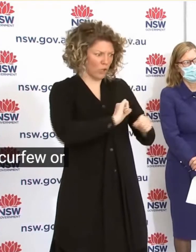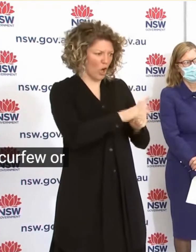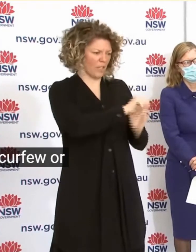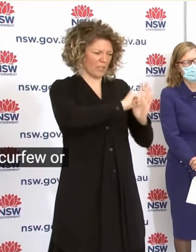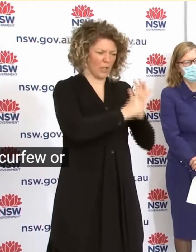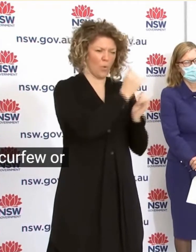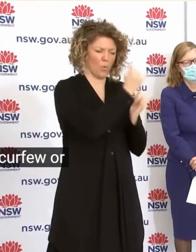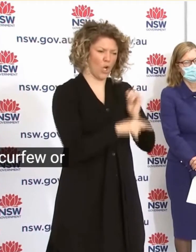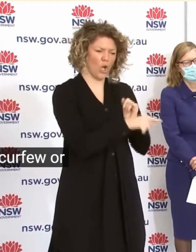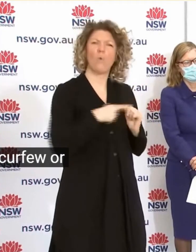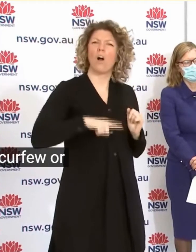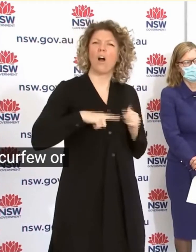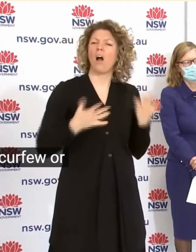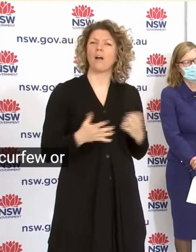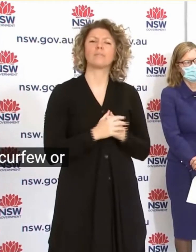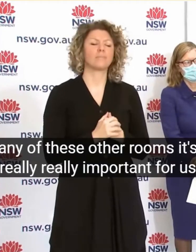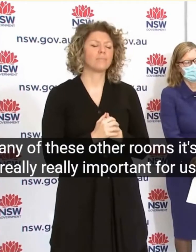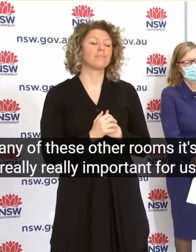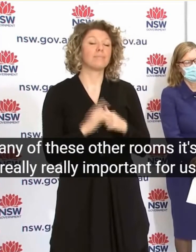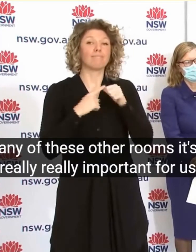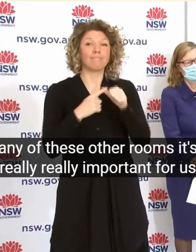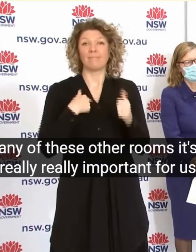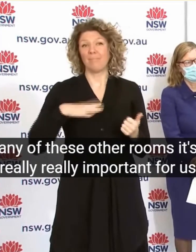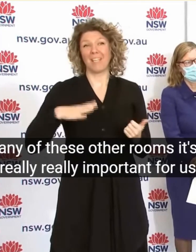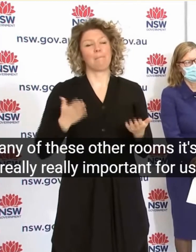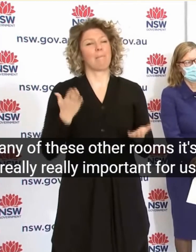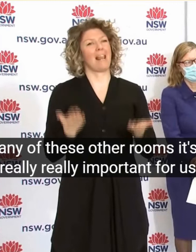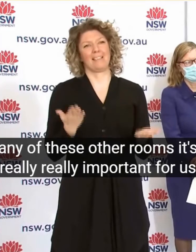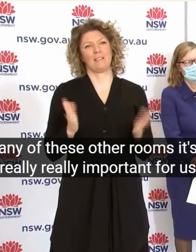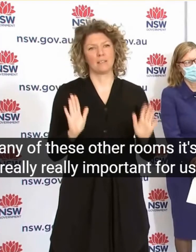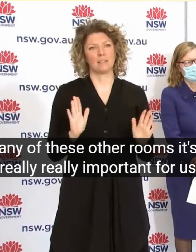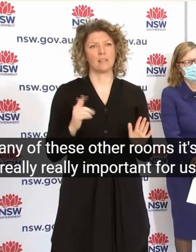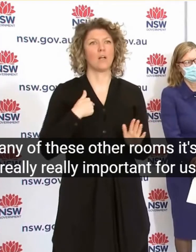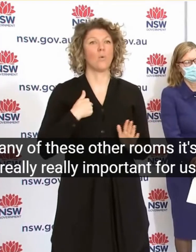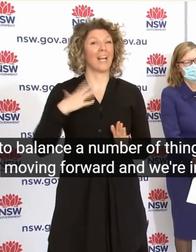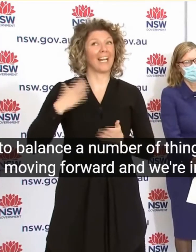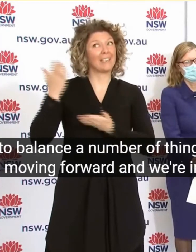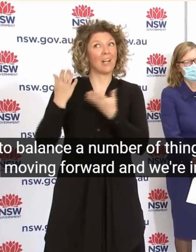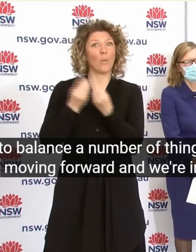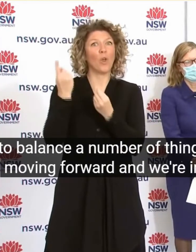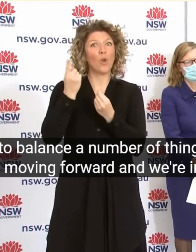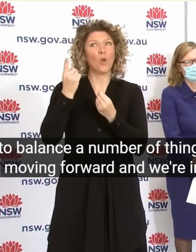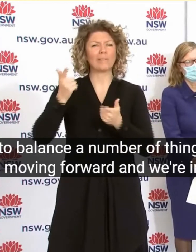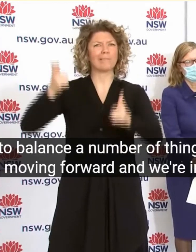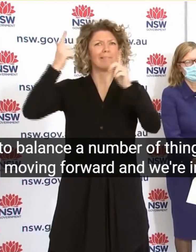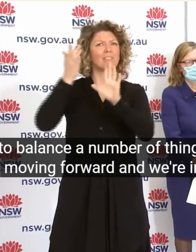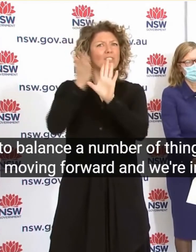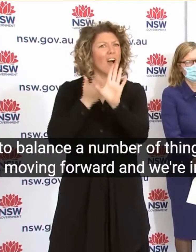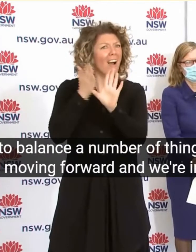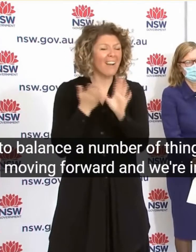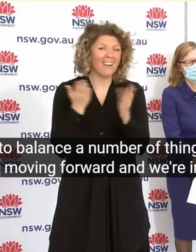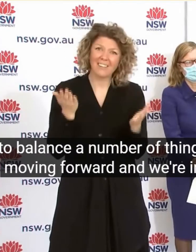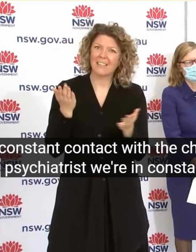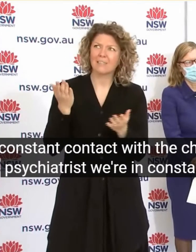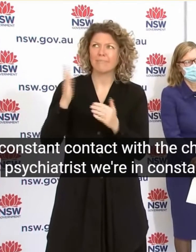Balance A Number Of Things Moving Forward And We're In Constant Contact With The Chief Psychiatrist We're In Constant Contact With The